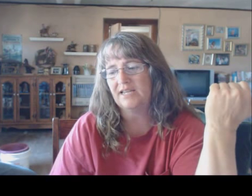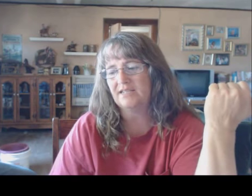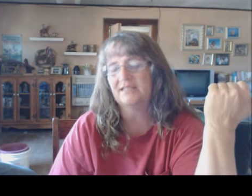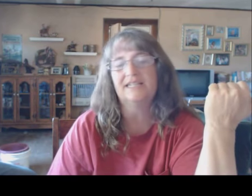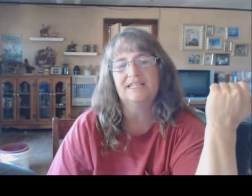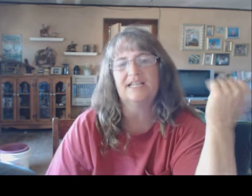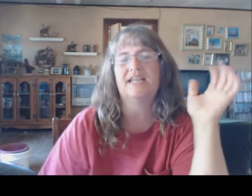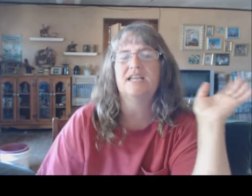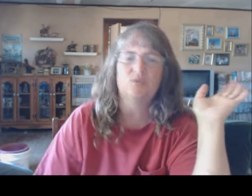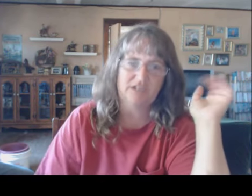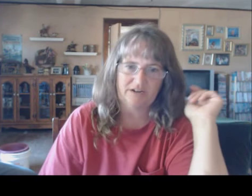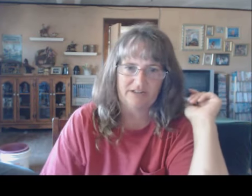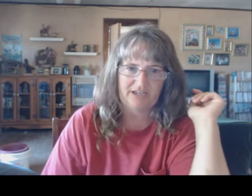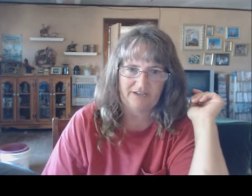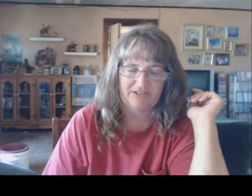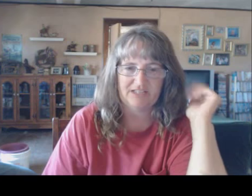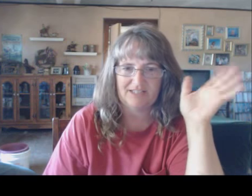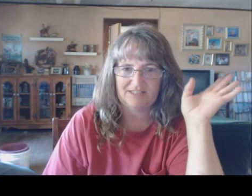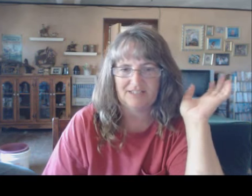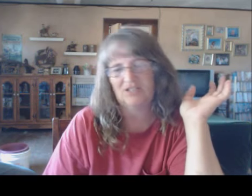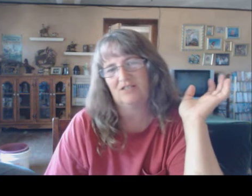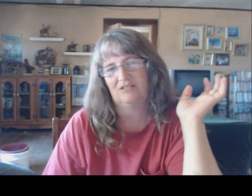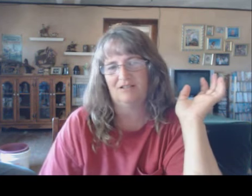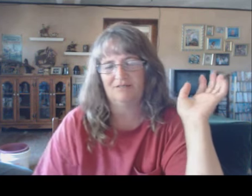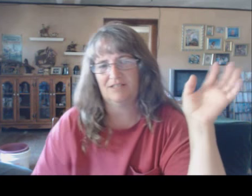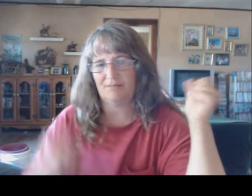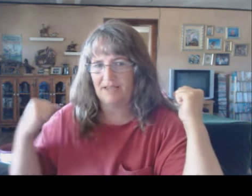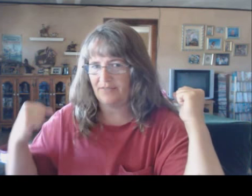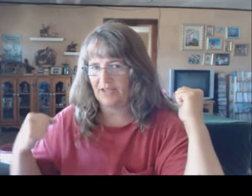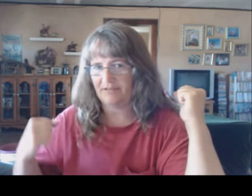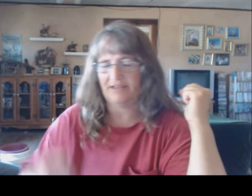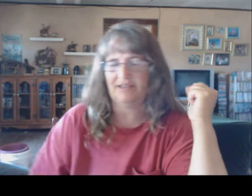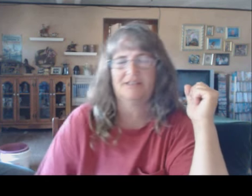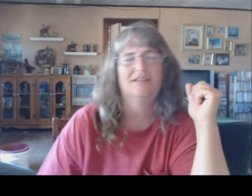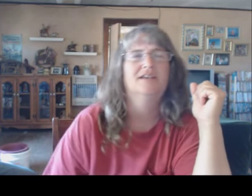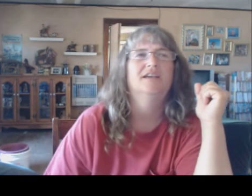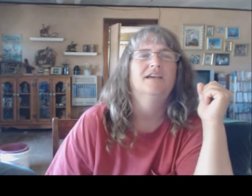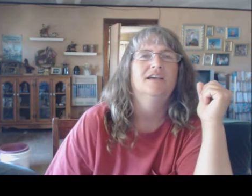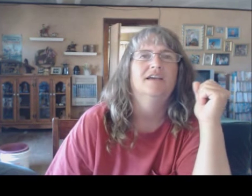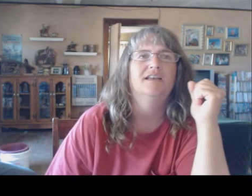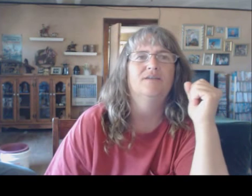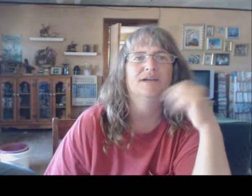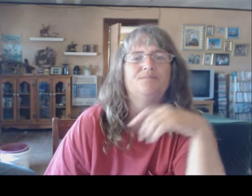Um... Lee decided he would carry the kit because that's his, you know, it's a mirror thing, I guess. Anyway.